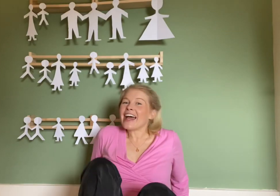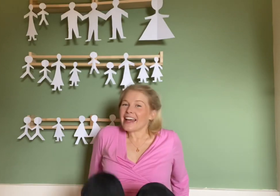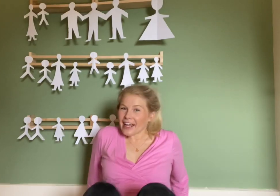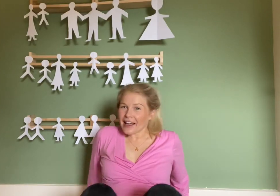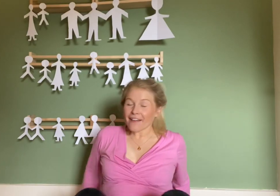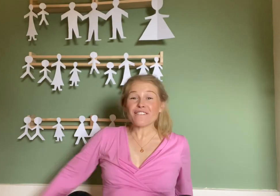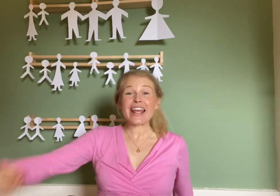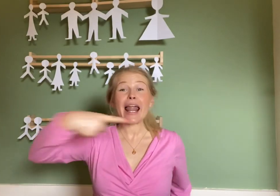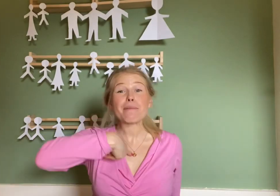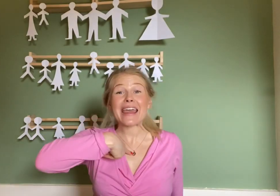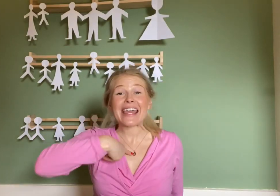Feet like me!